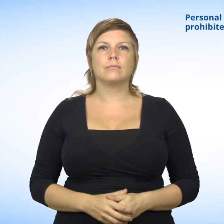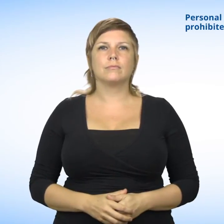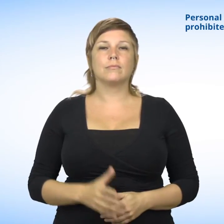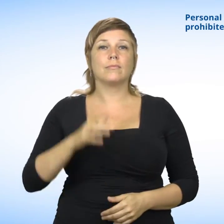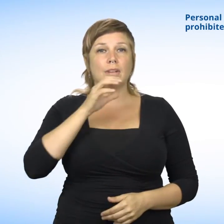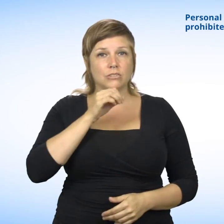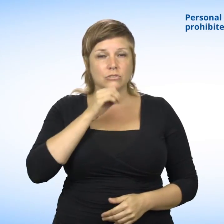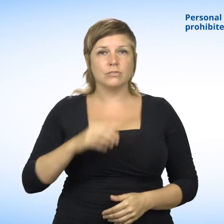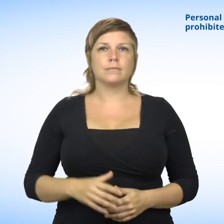Age